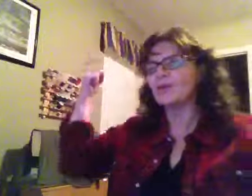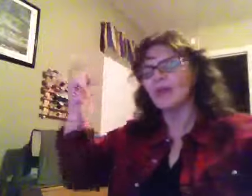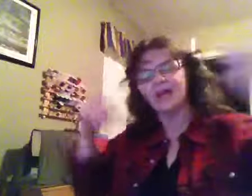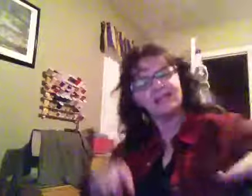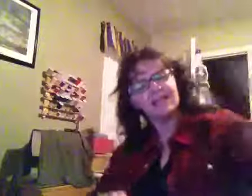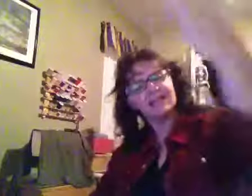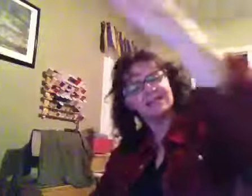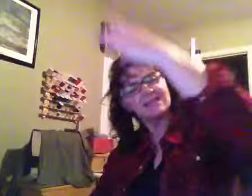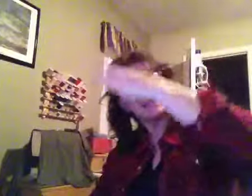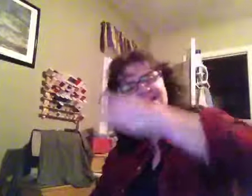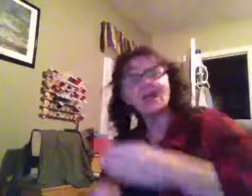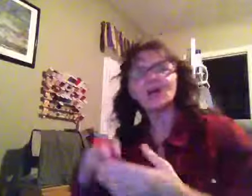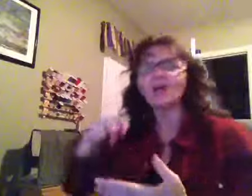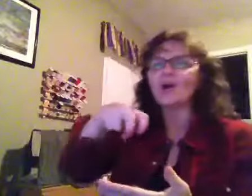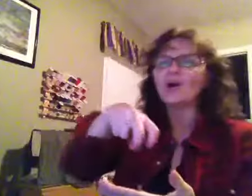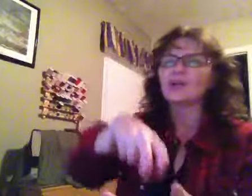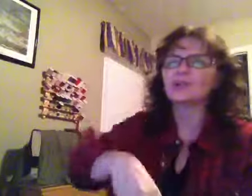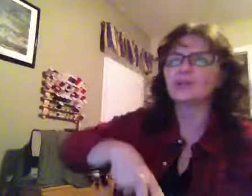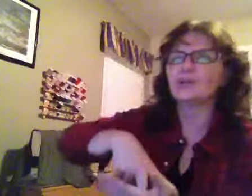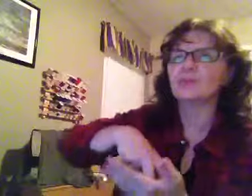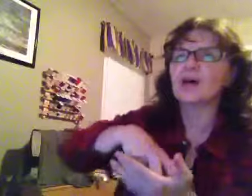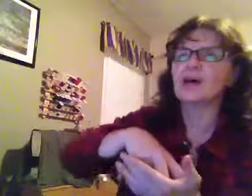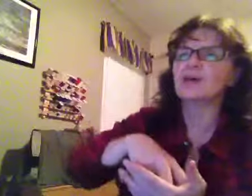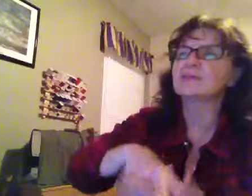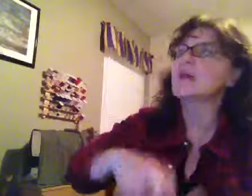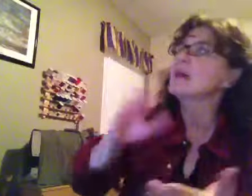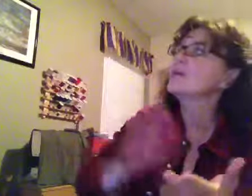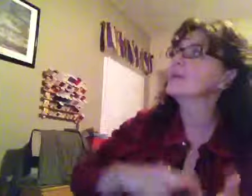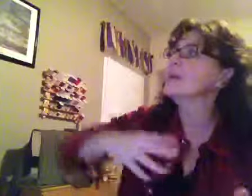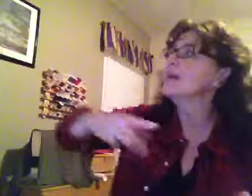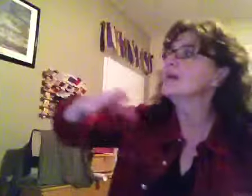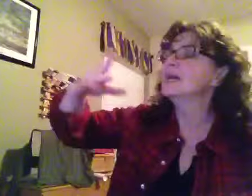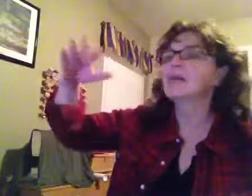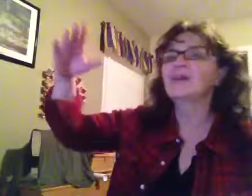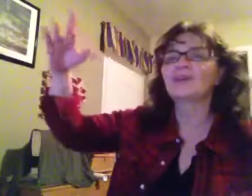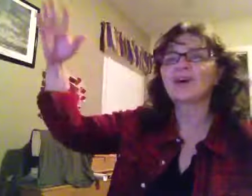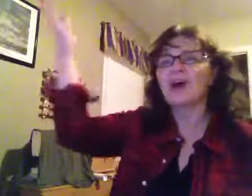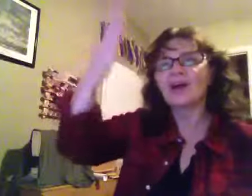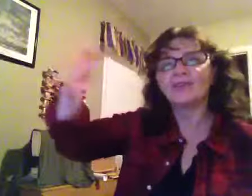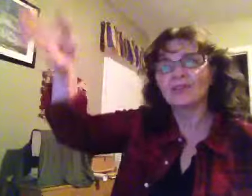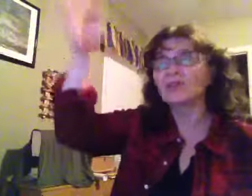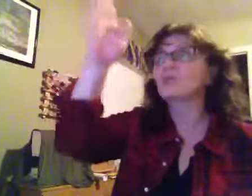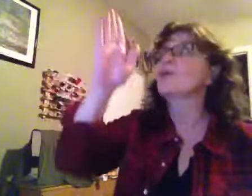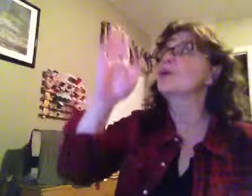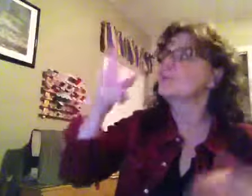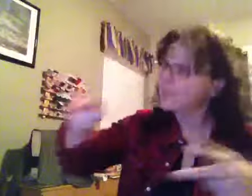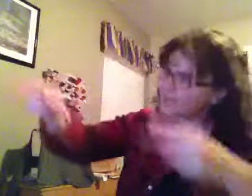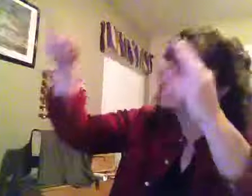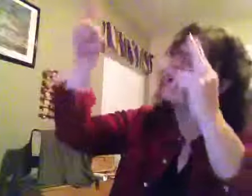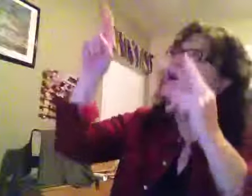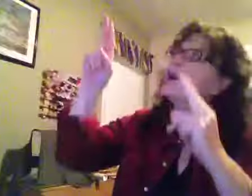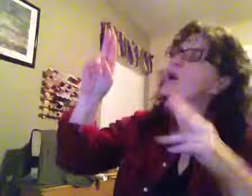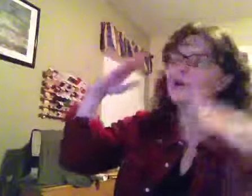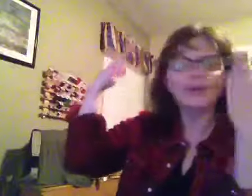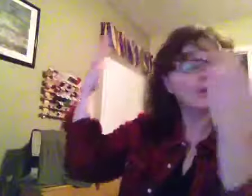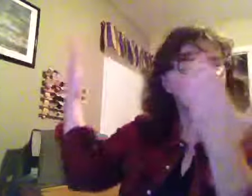This is a call to bow down, give God the glory he deserves.